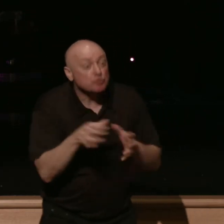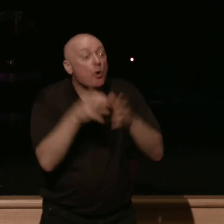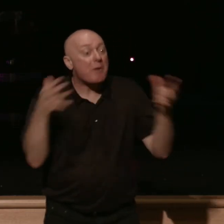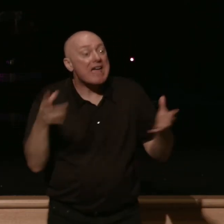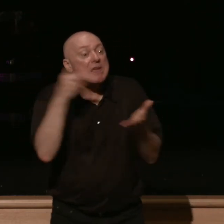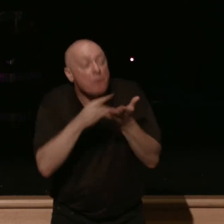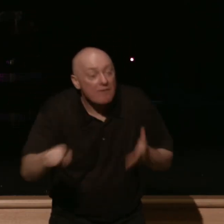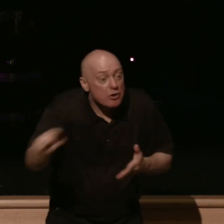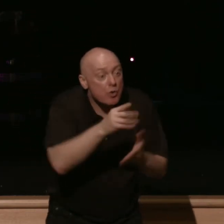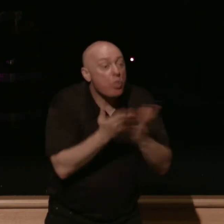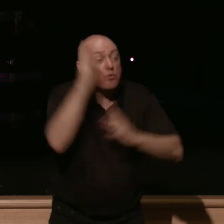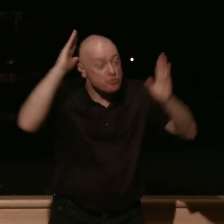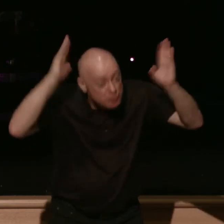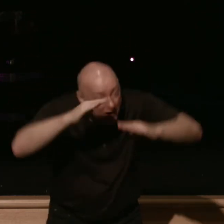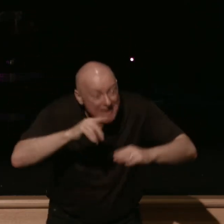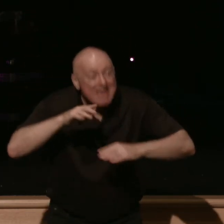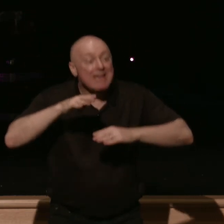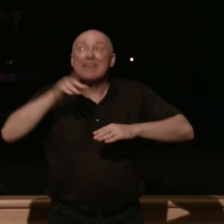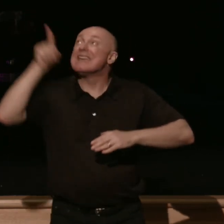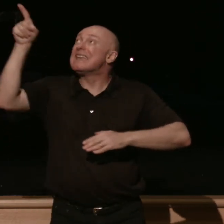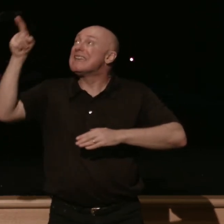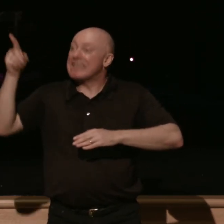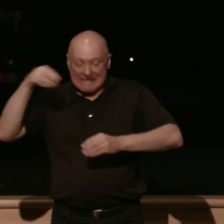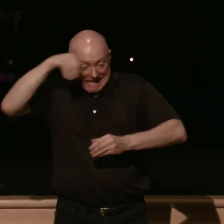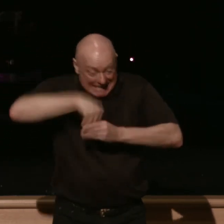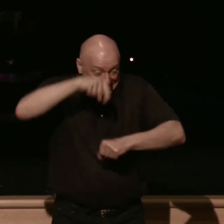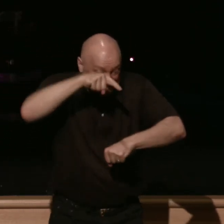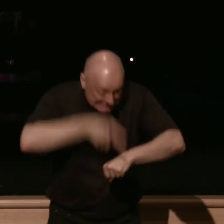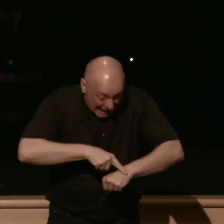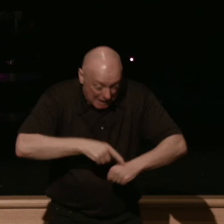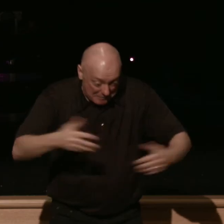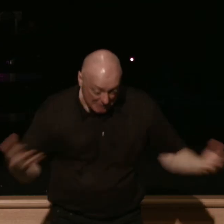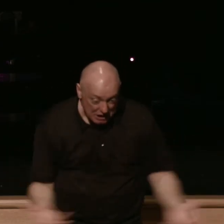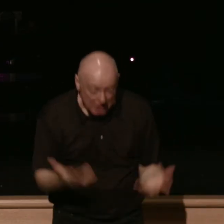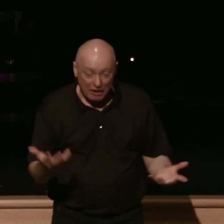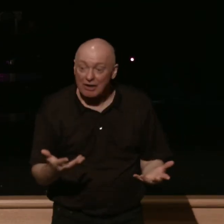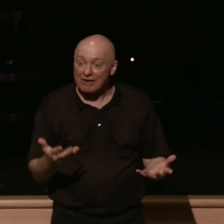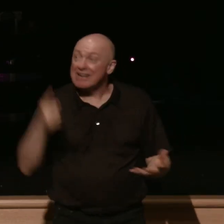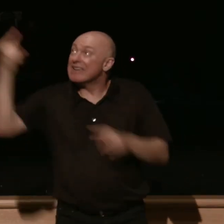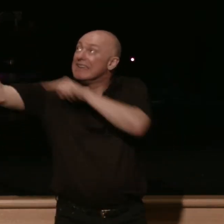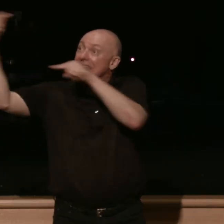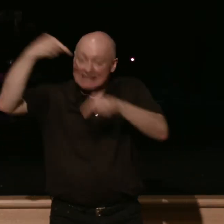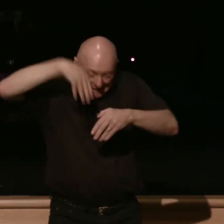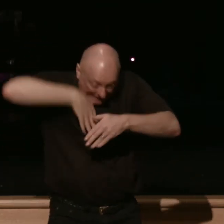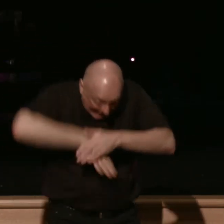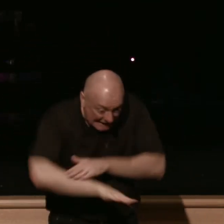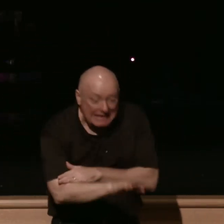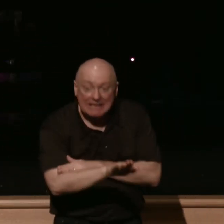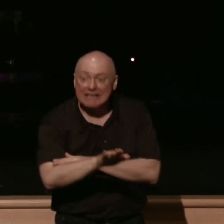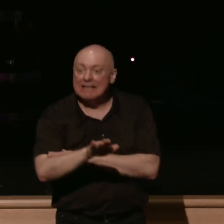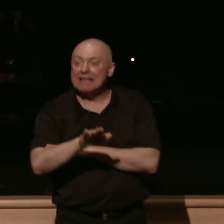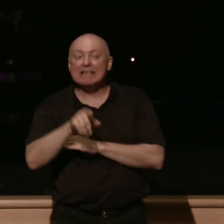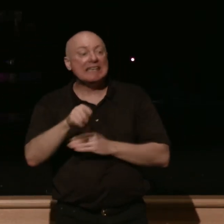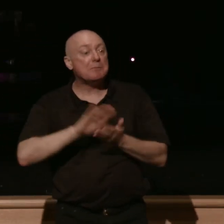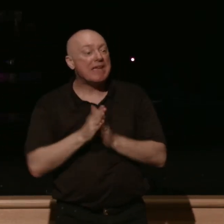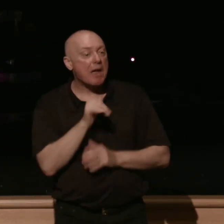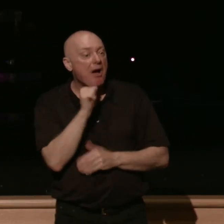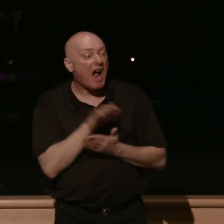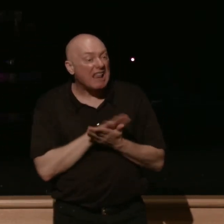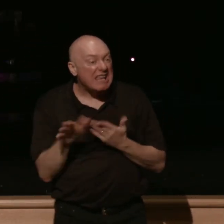you through trials he walked into time and space he walked in and he became unclean so that you and